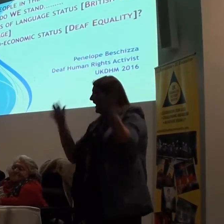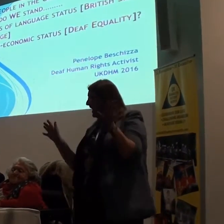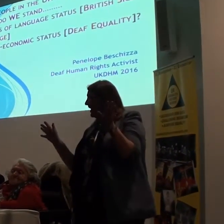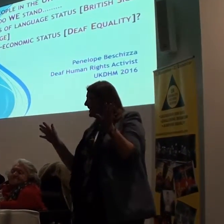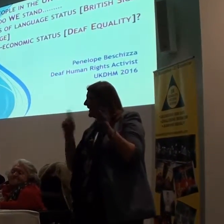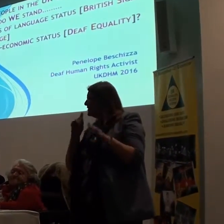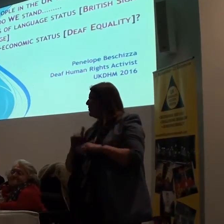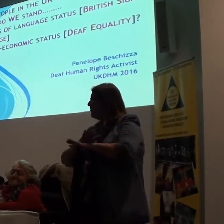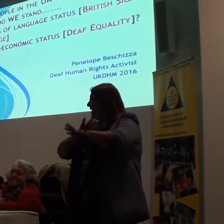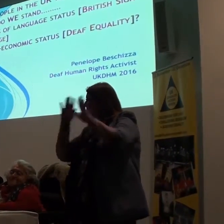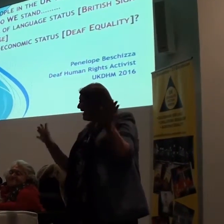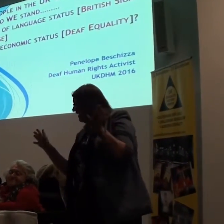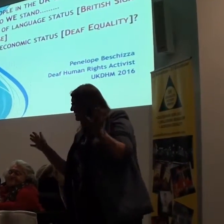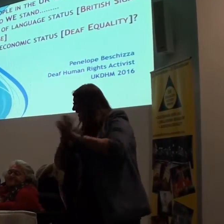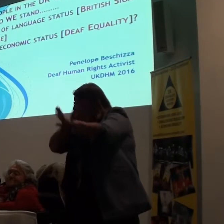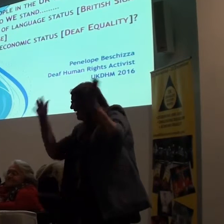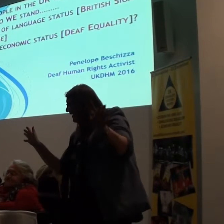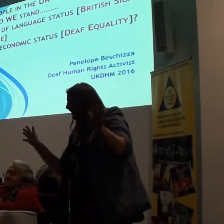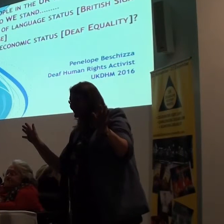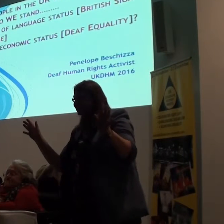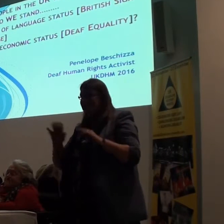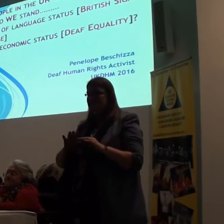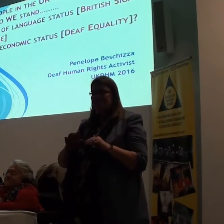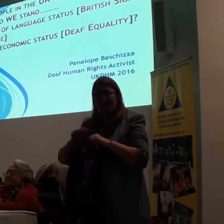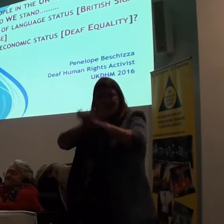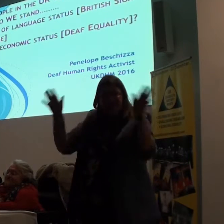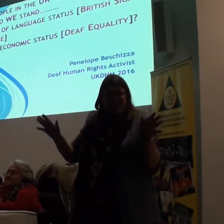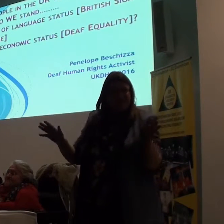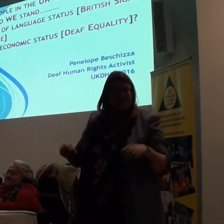I just want to say hello, close to board. Hello. Hello.